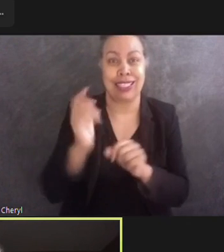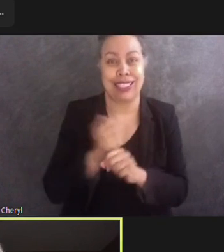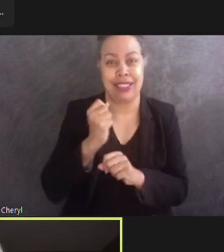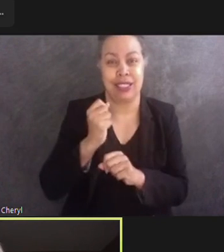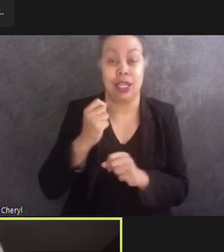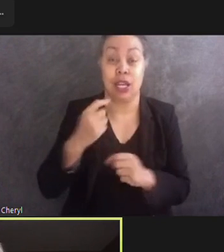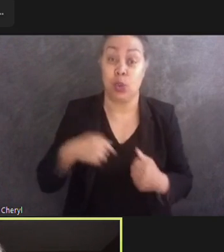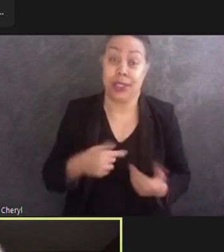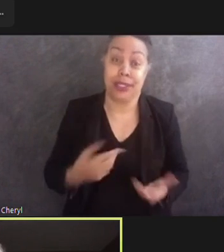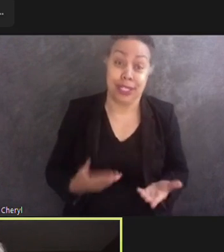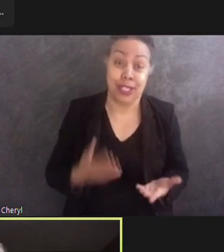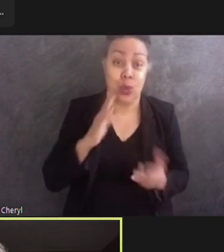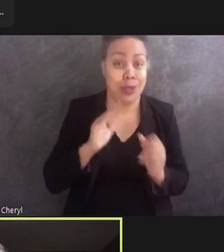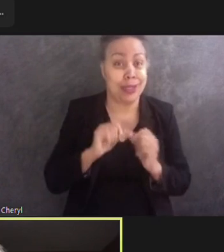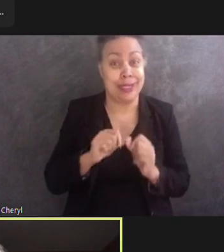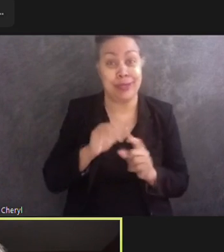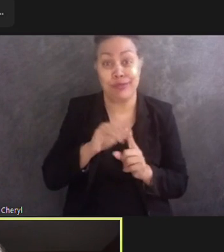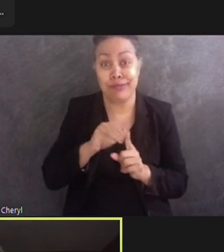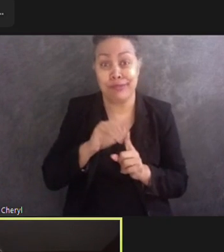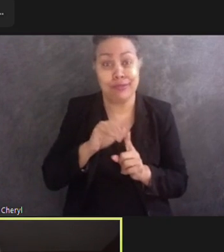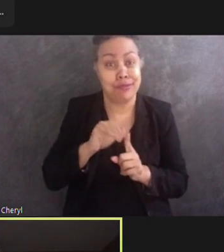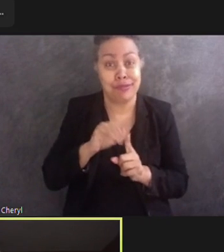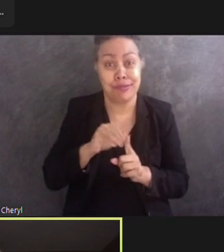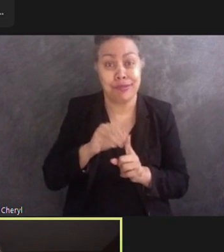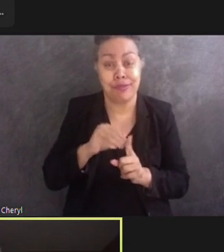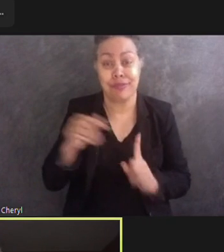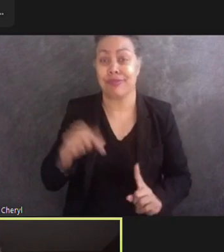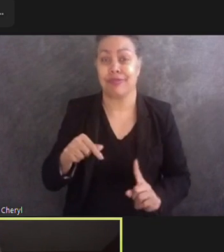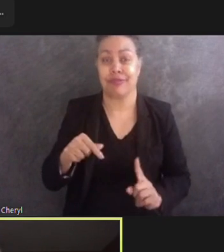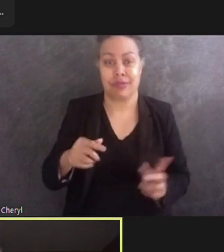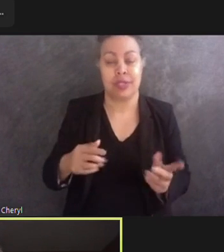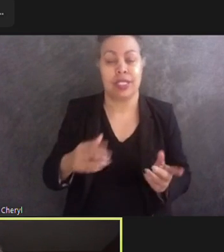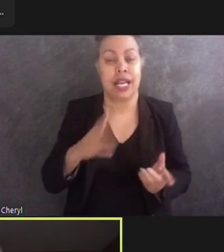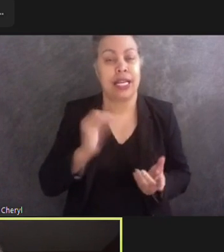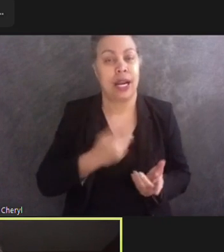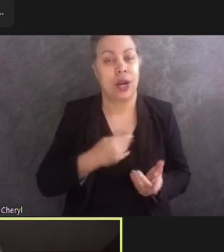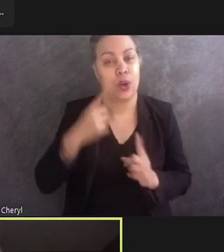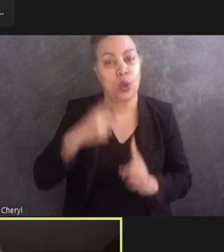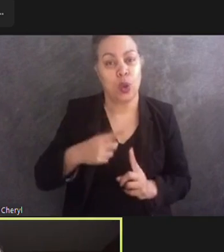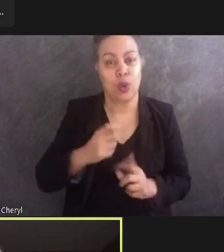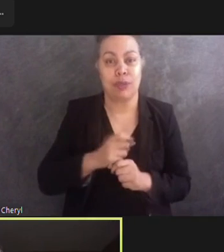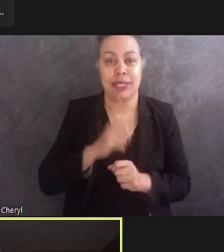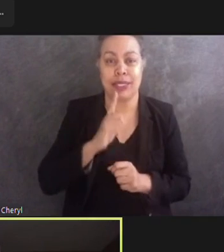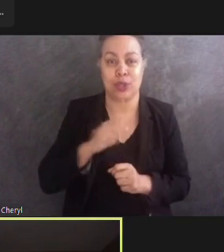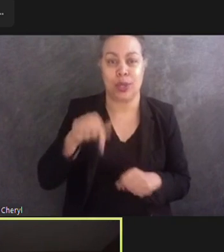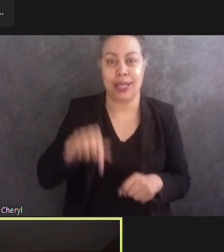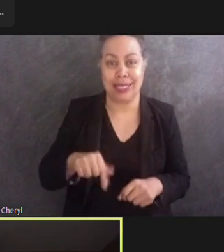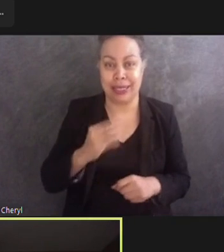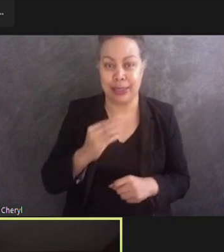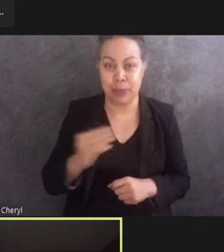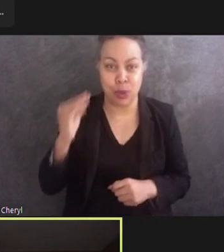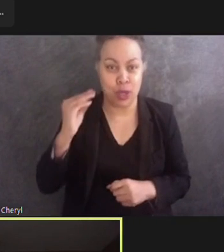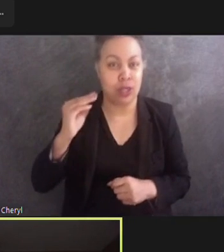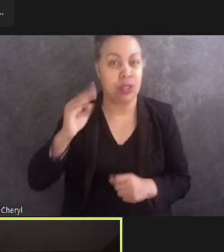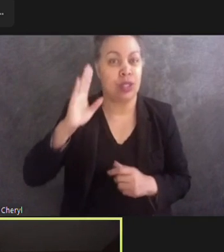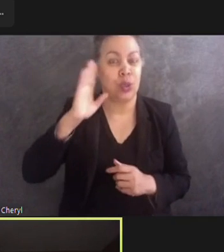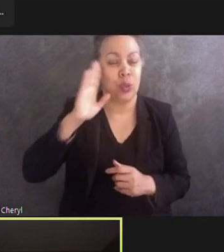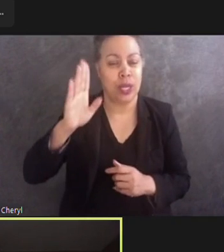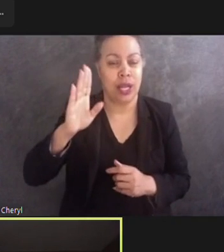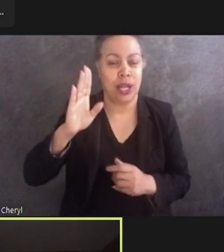squeaky wheeling on this one. And our goal is to make sure that this memorial is going to be one of the best, if